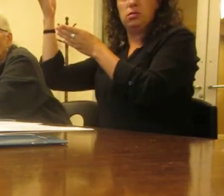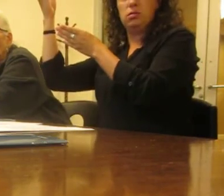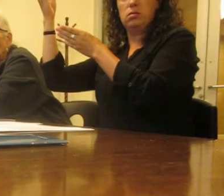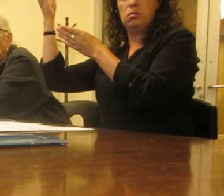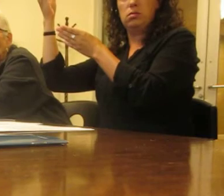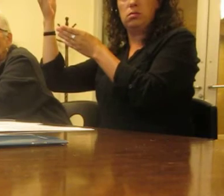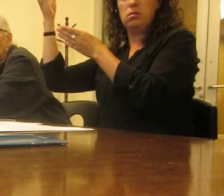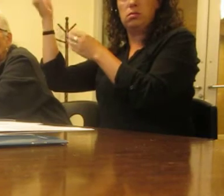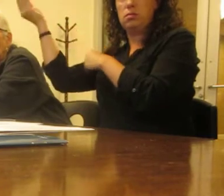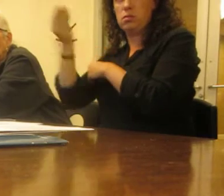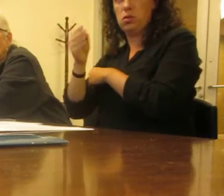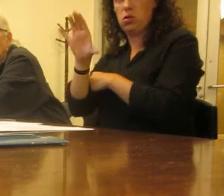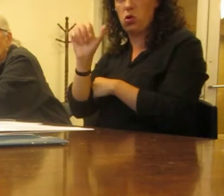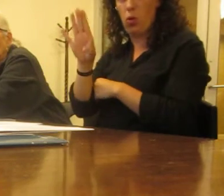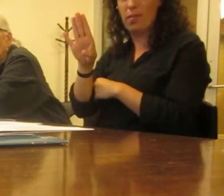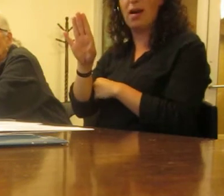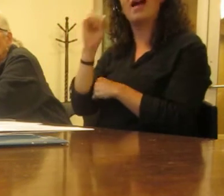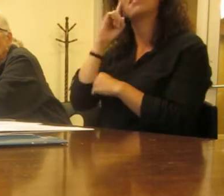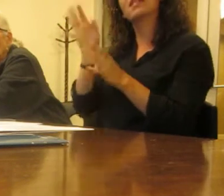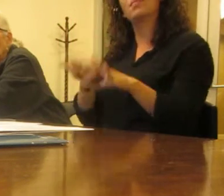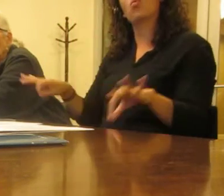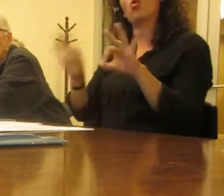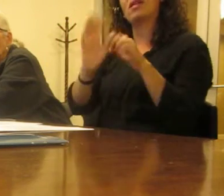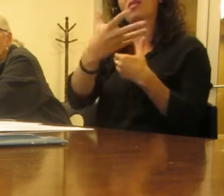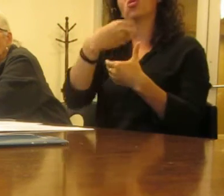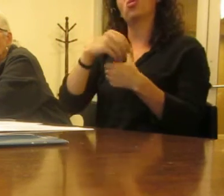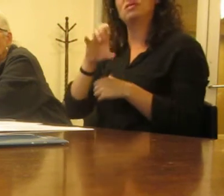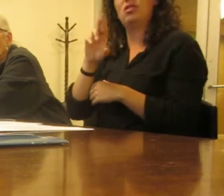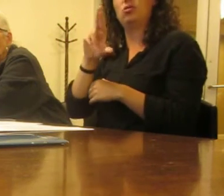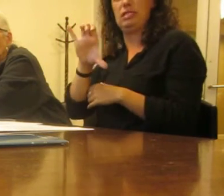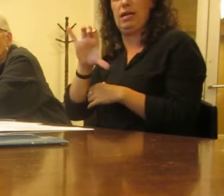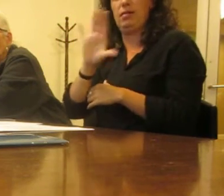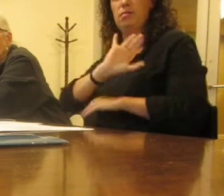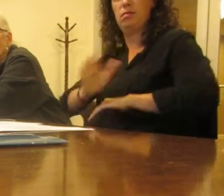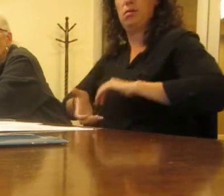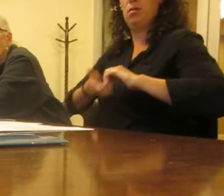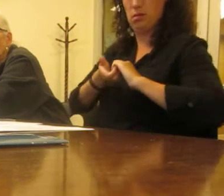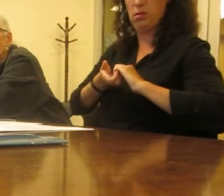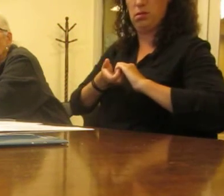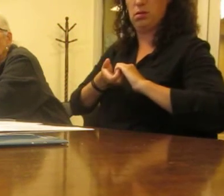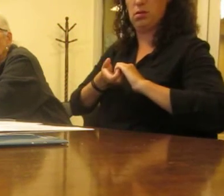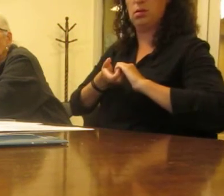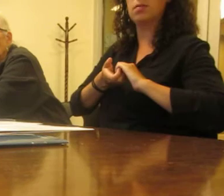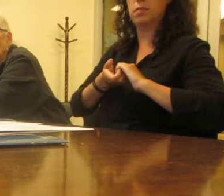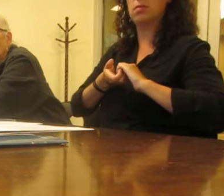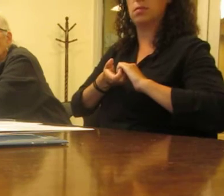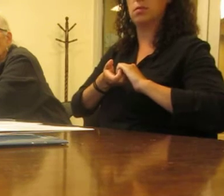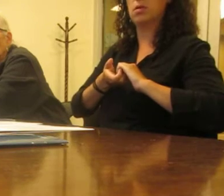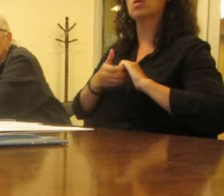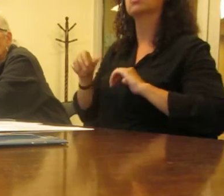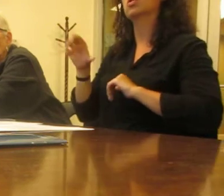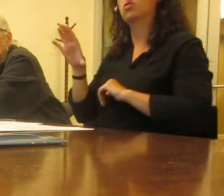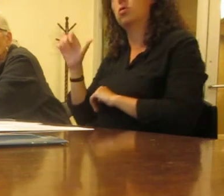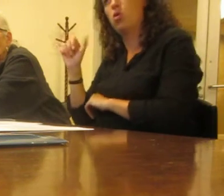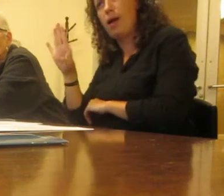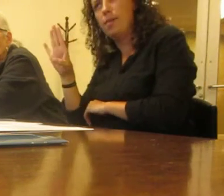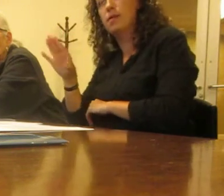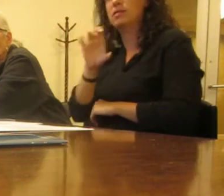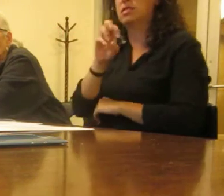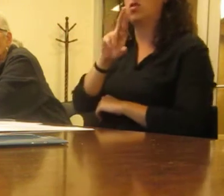and I think it would be important to include the CRC but in conjunction with the CRC select the police officer and don't get